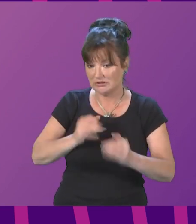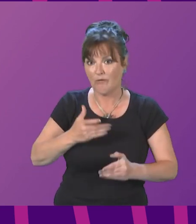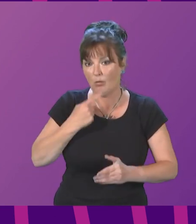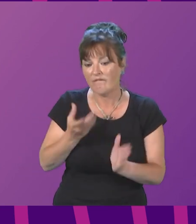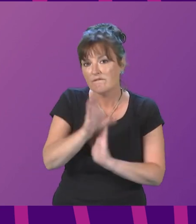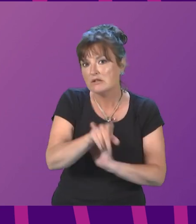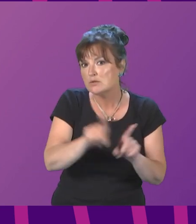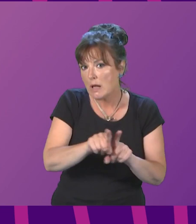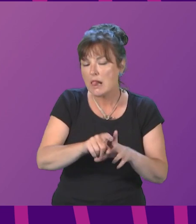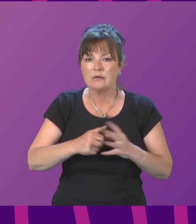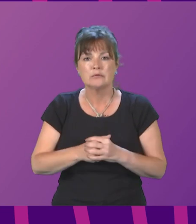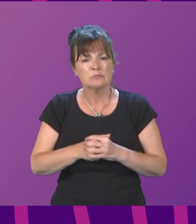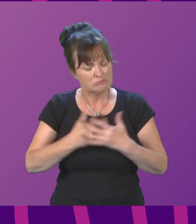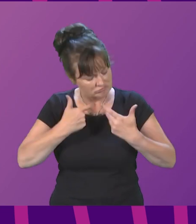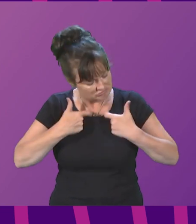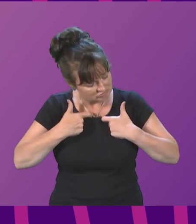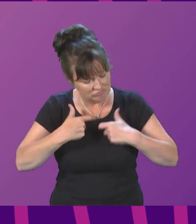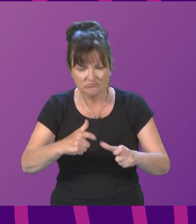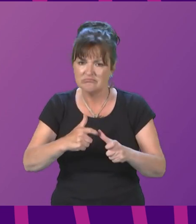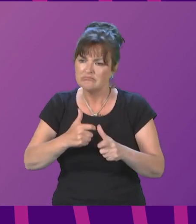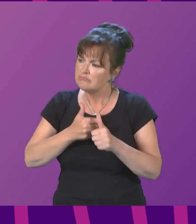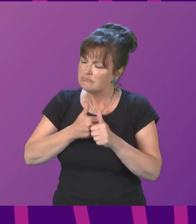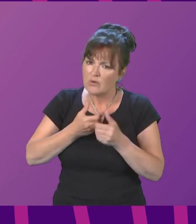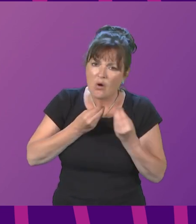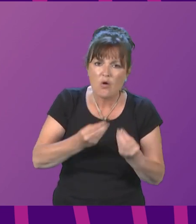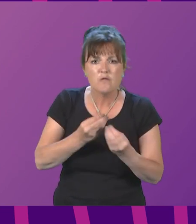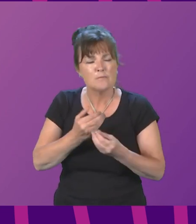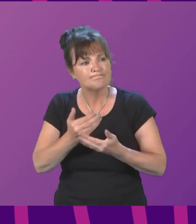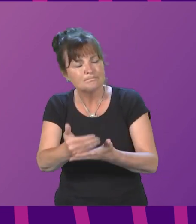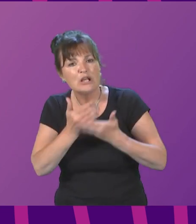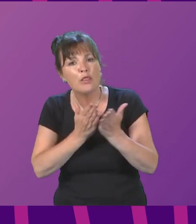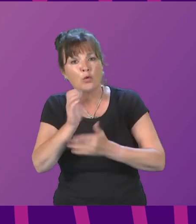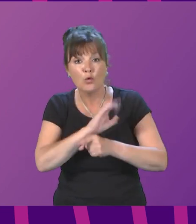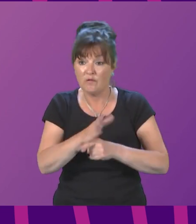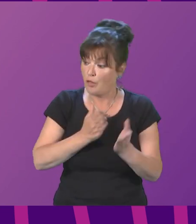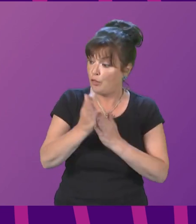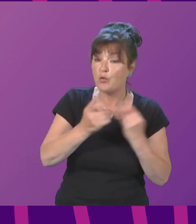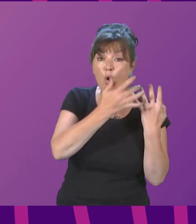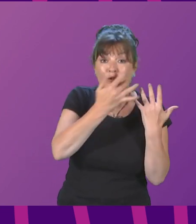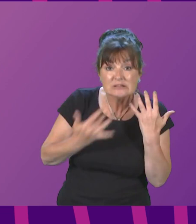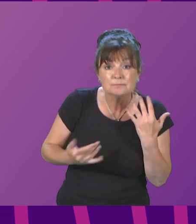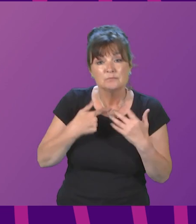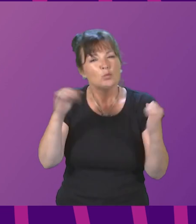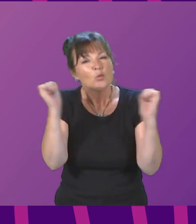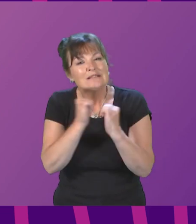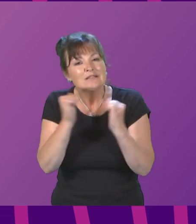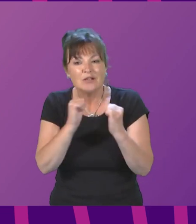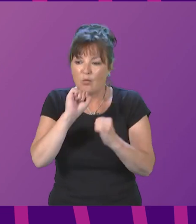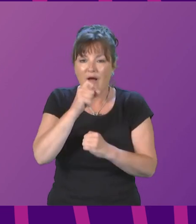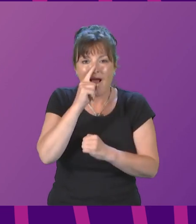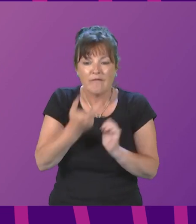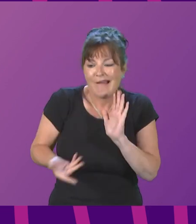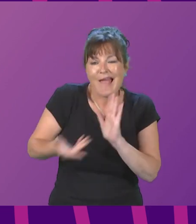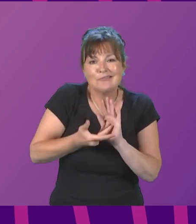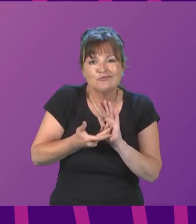will also continue to offer protection from COVID. Over this autumn and winter, COVID booster shots alongside flu